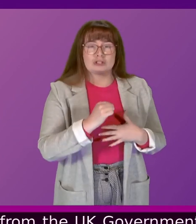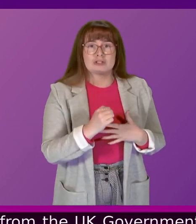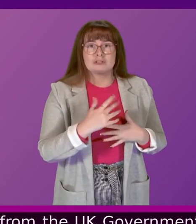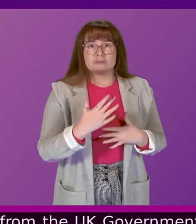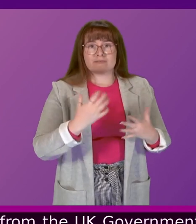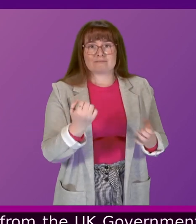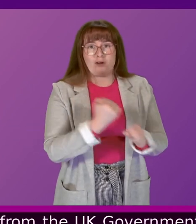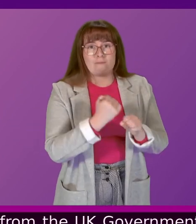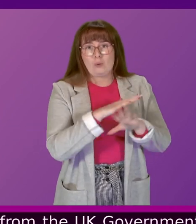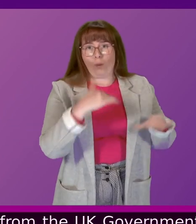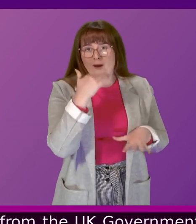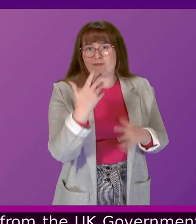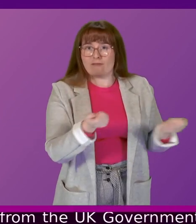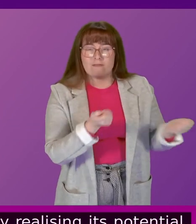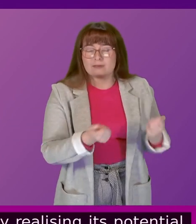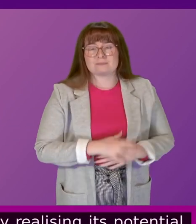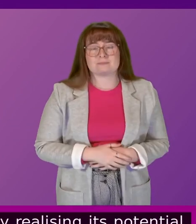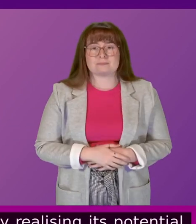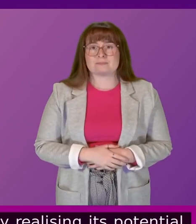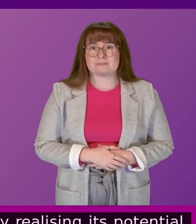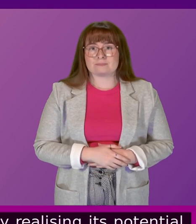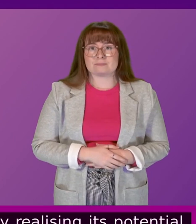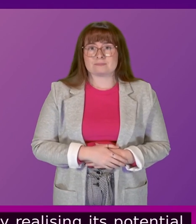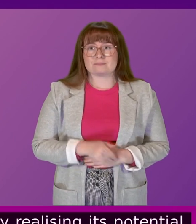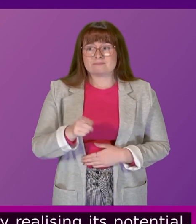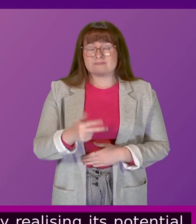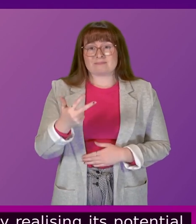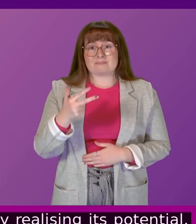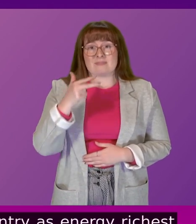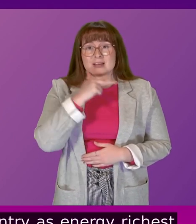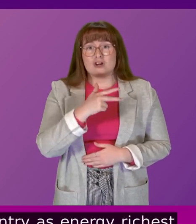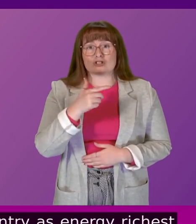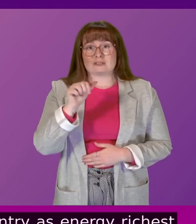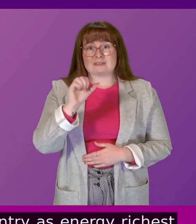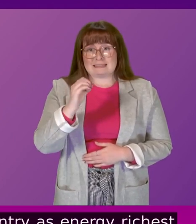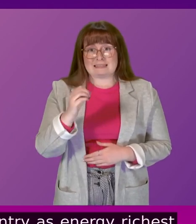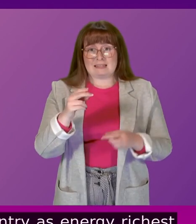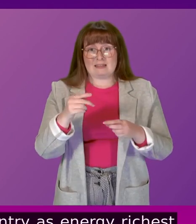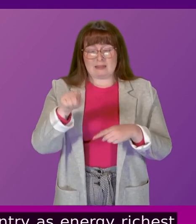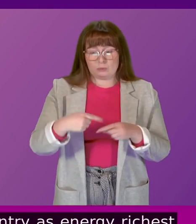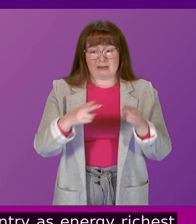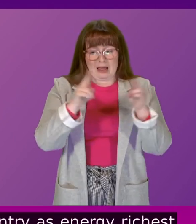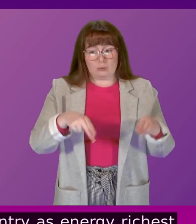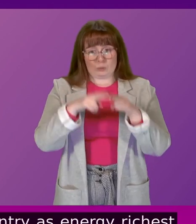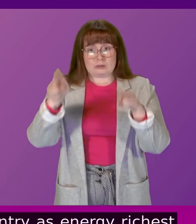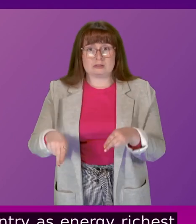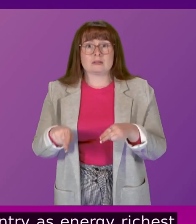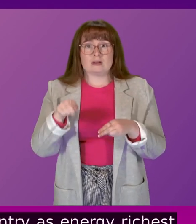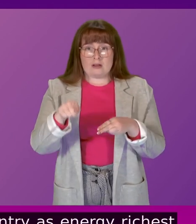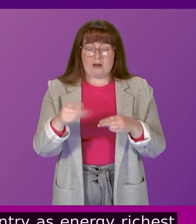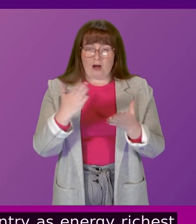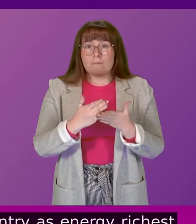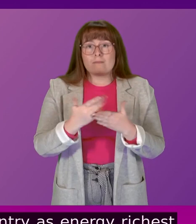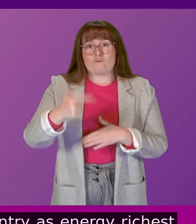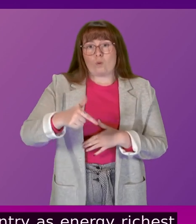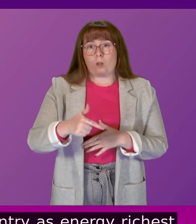unacceptable in a country as energy rich as Scotland that around 830,000 households, 33% of all households, are in fuel